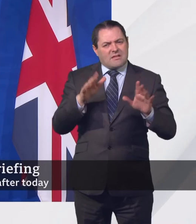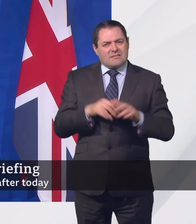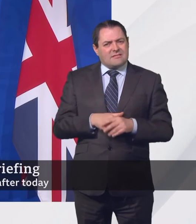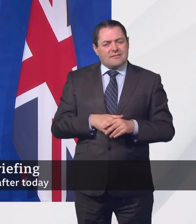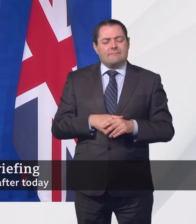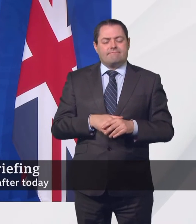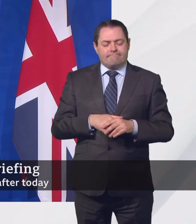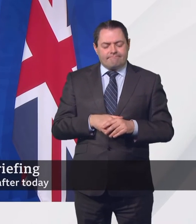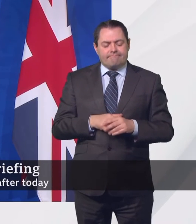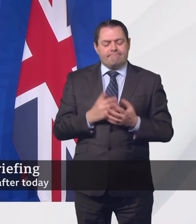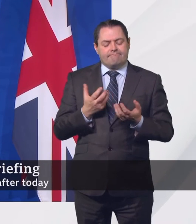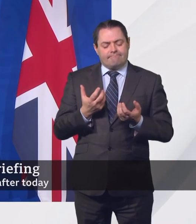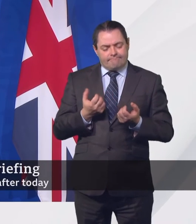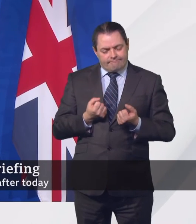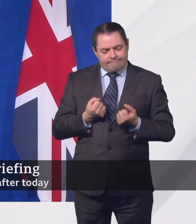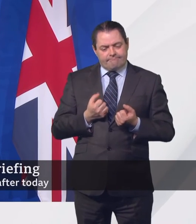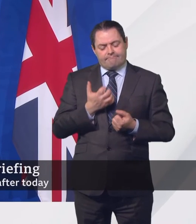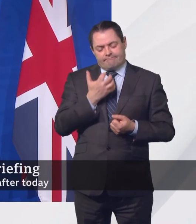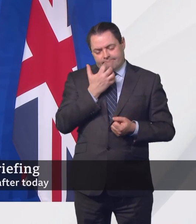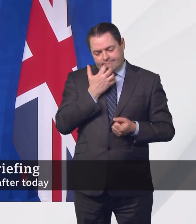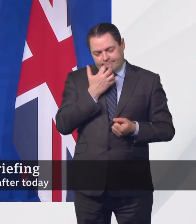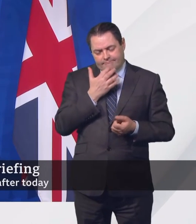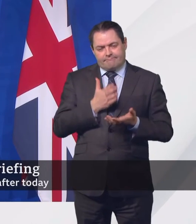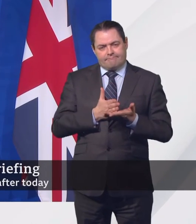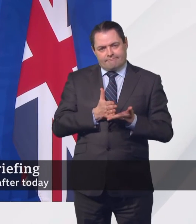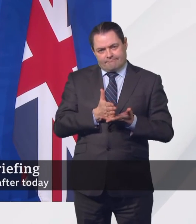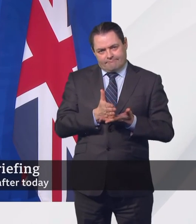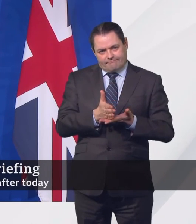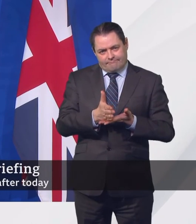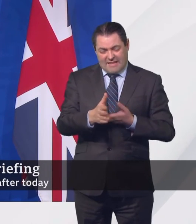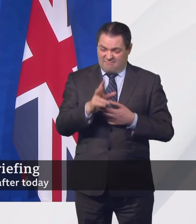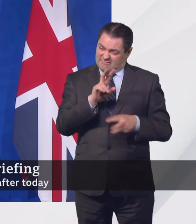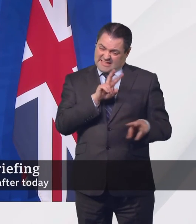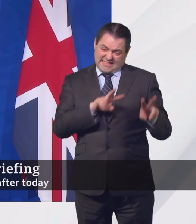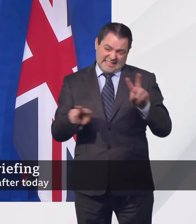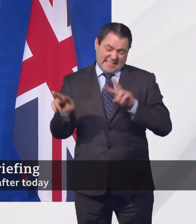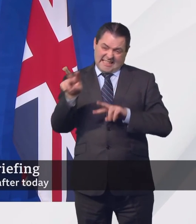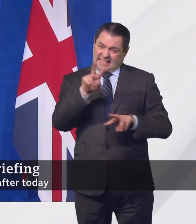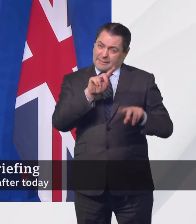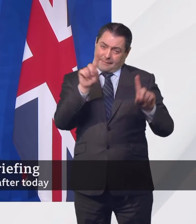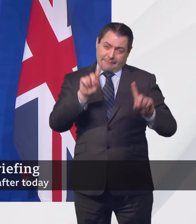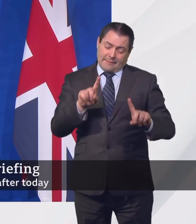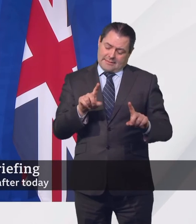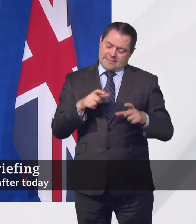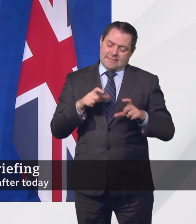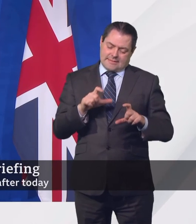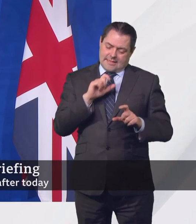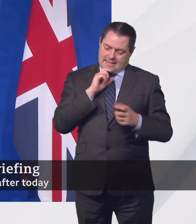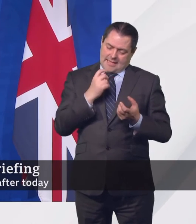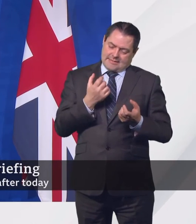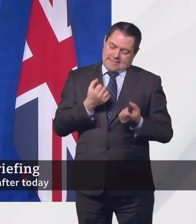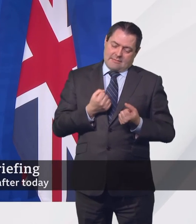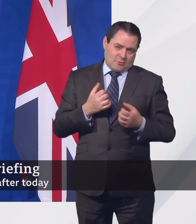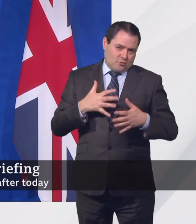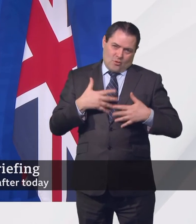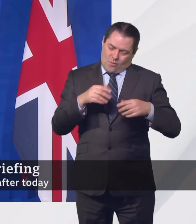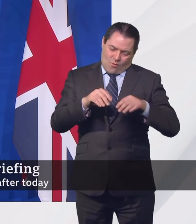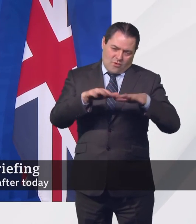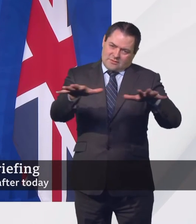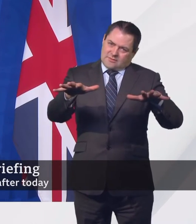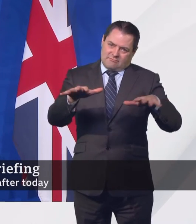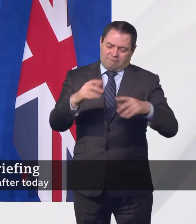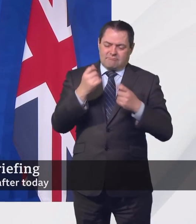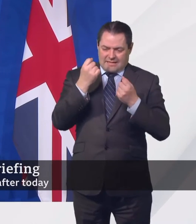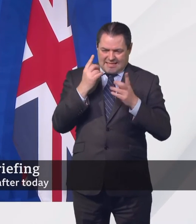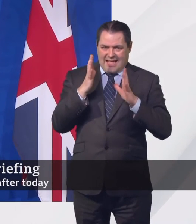and it's my view, Beth, that overwhelmingly people are determined to continue to do that, and they do understand the need